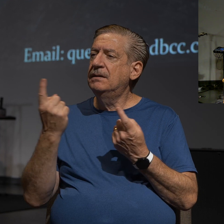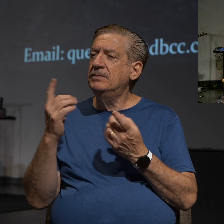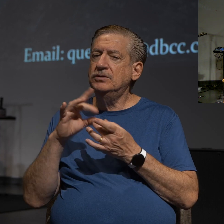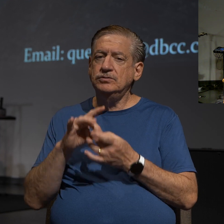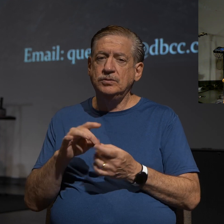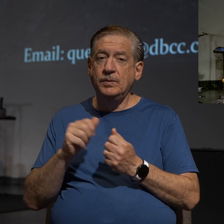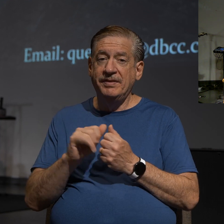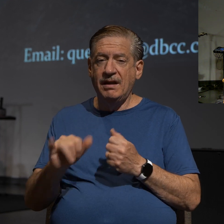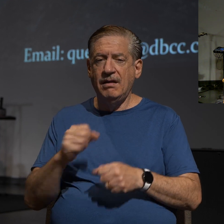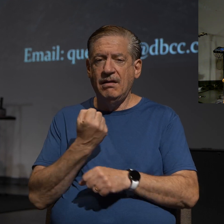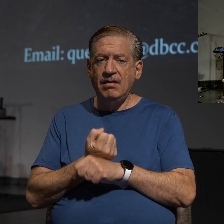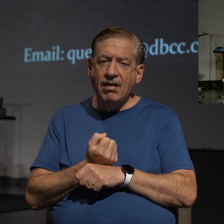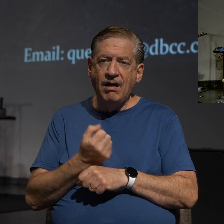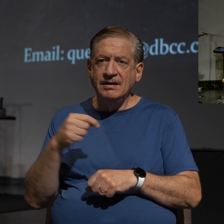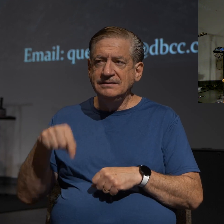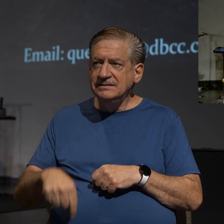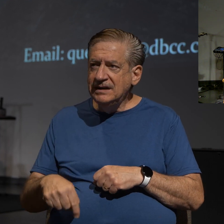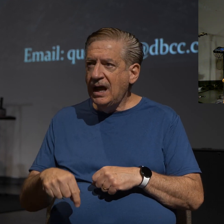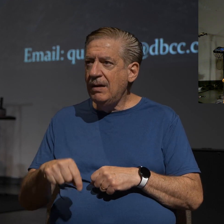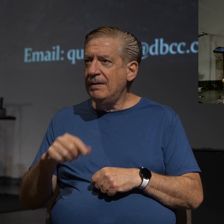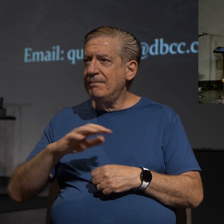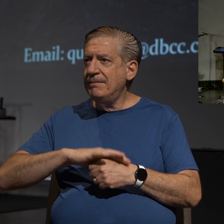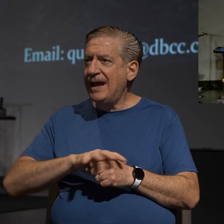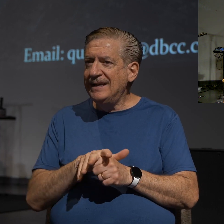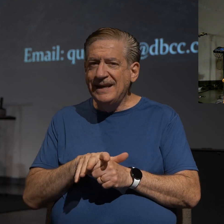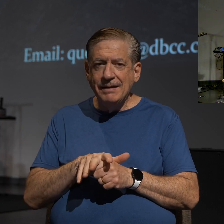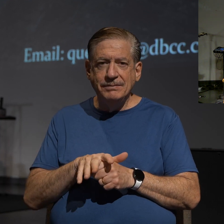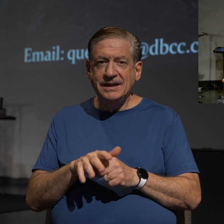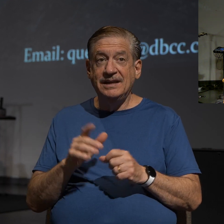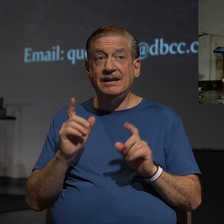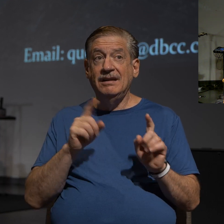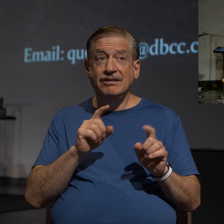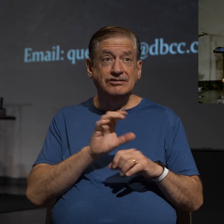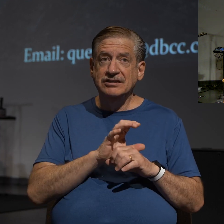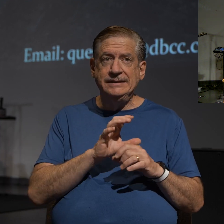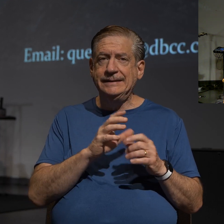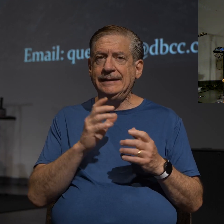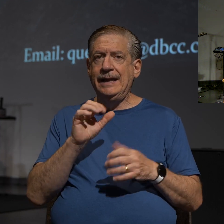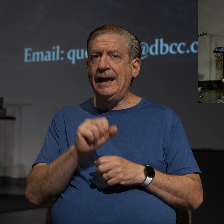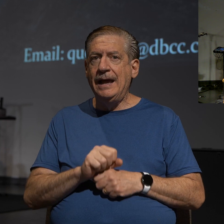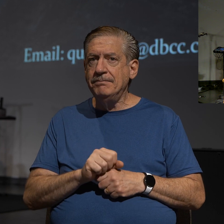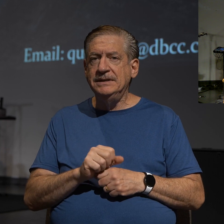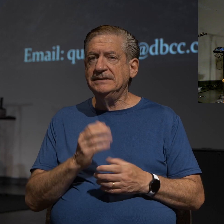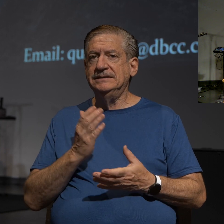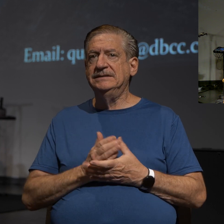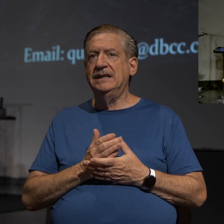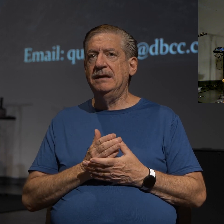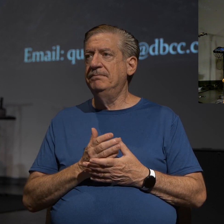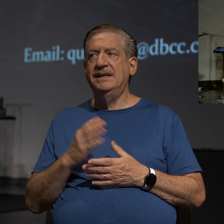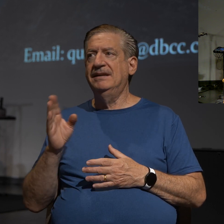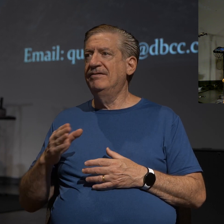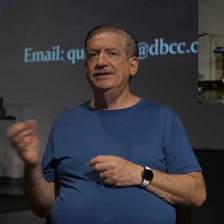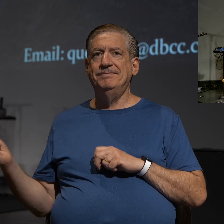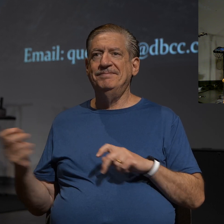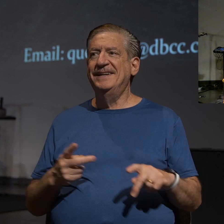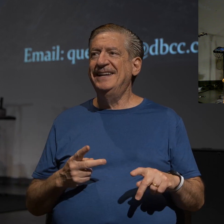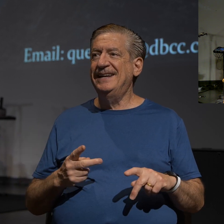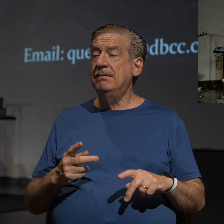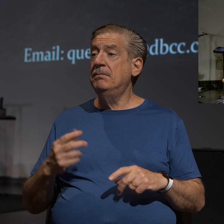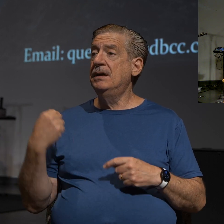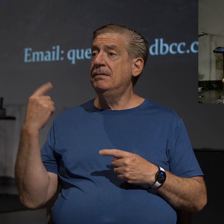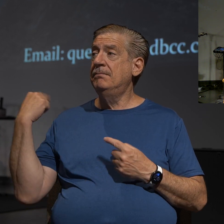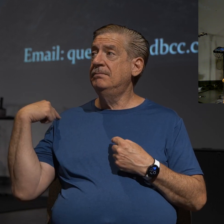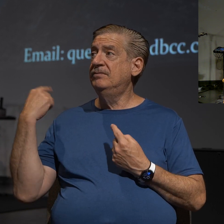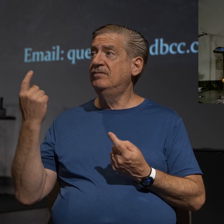lockdown and the pandemic, they quit going to church, and then they got into that habit, and they just have never returned. But even as far back as